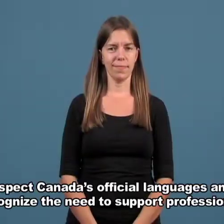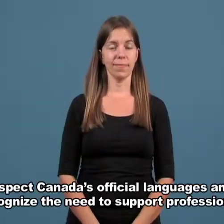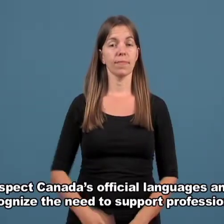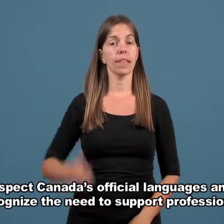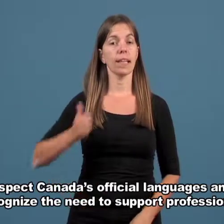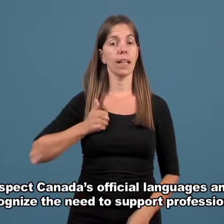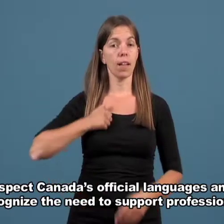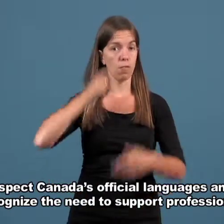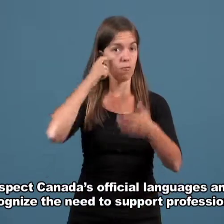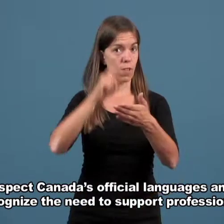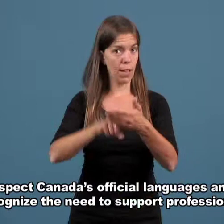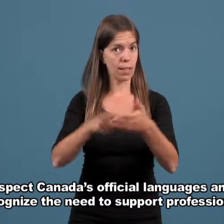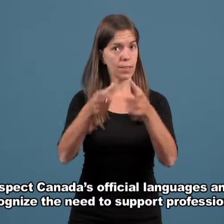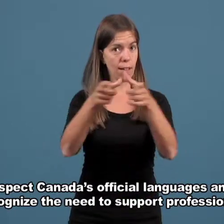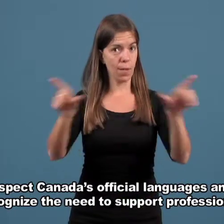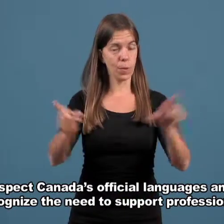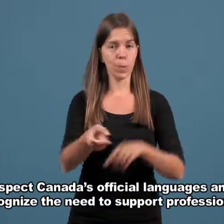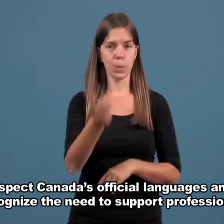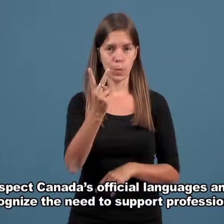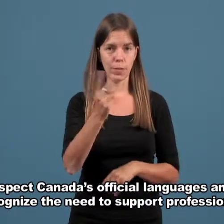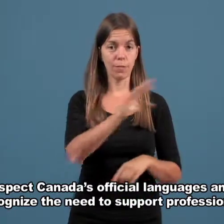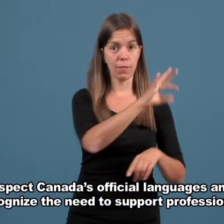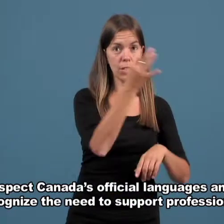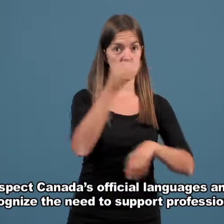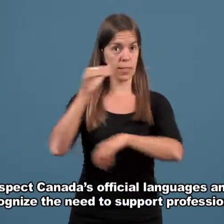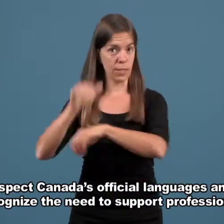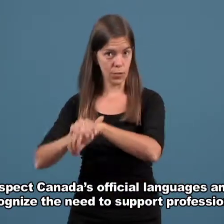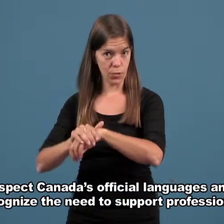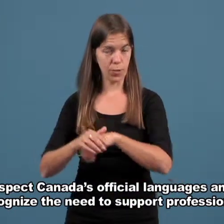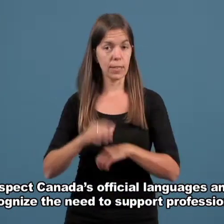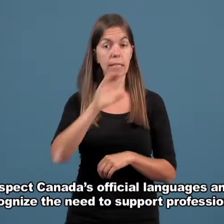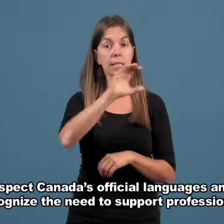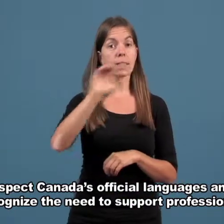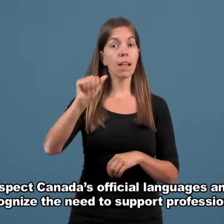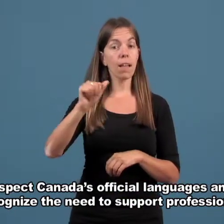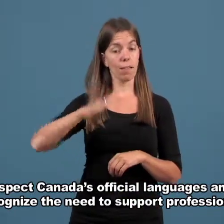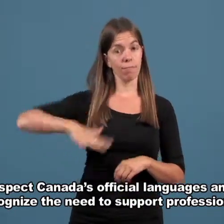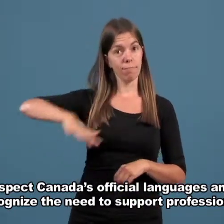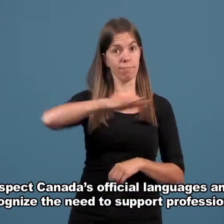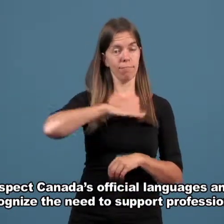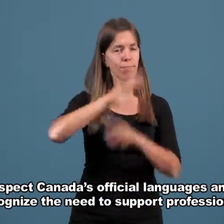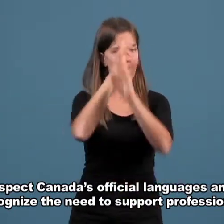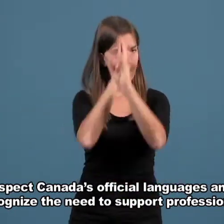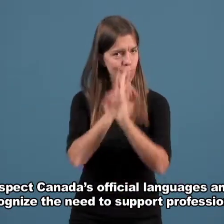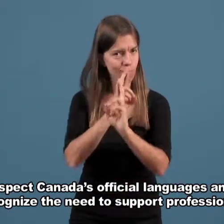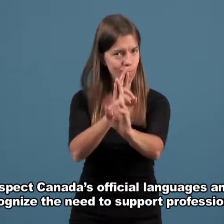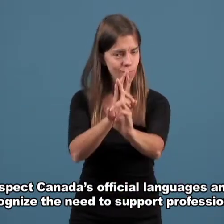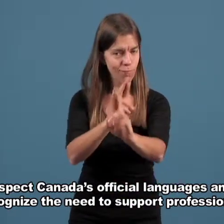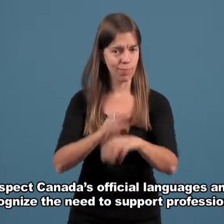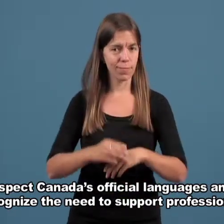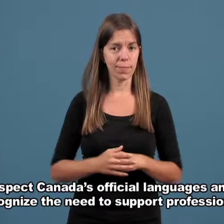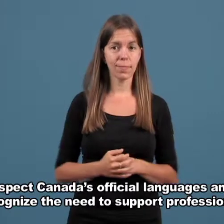Respect Canada's official languages and recognize the need to support professional